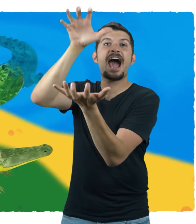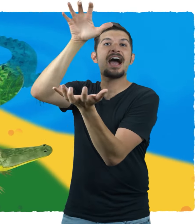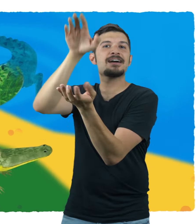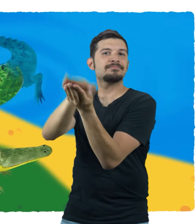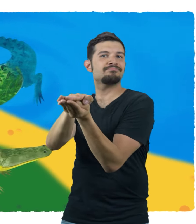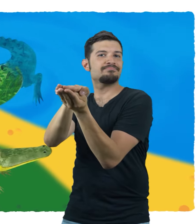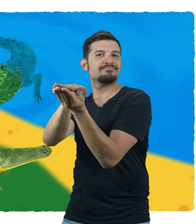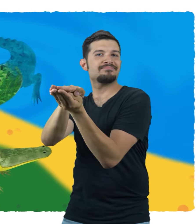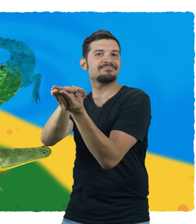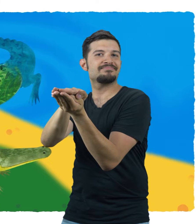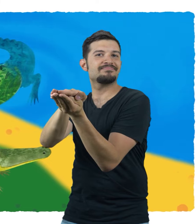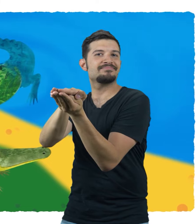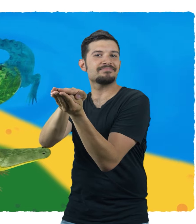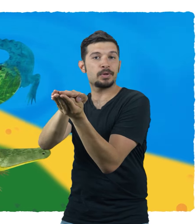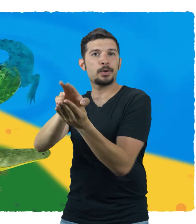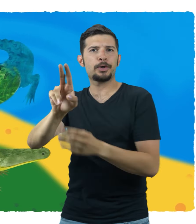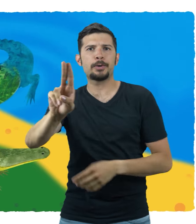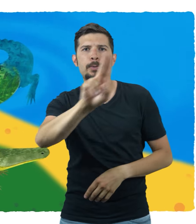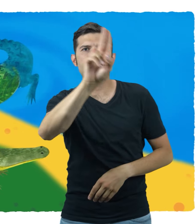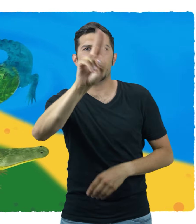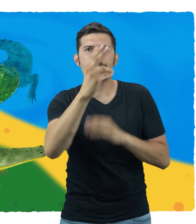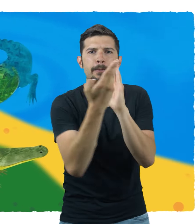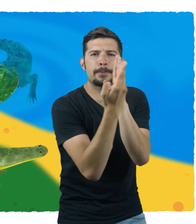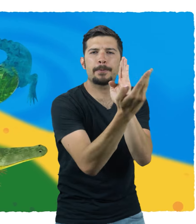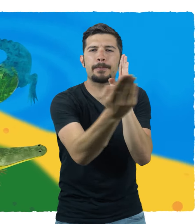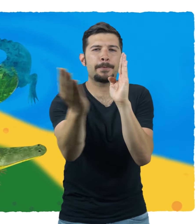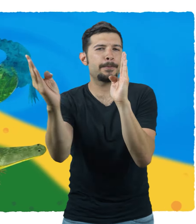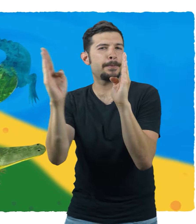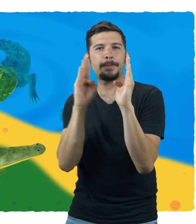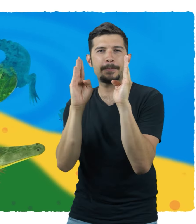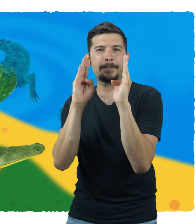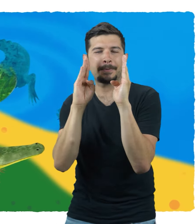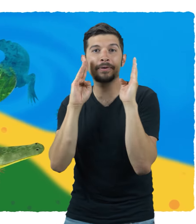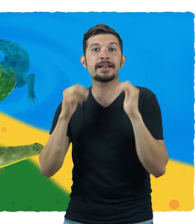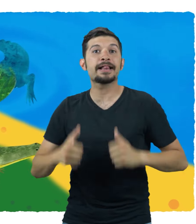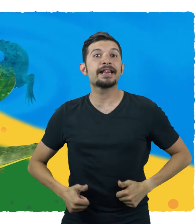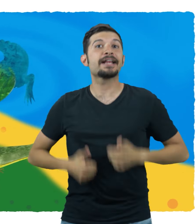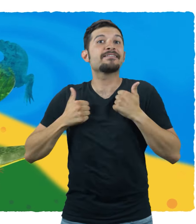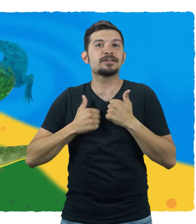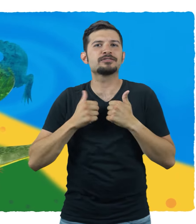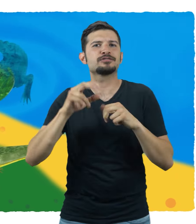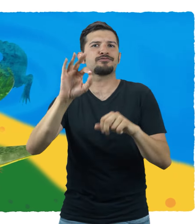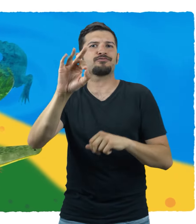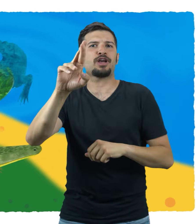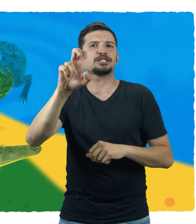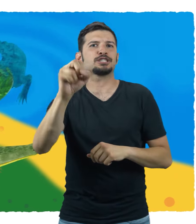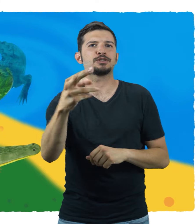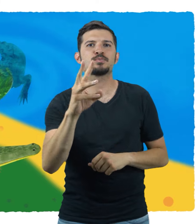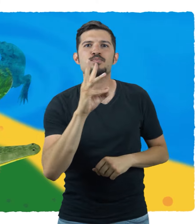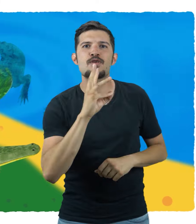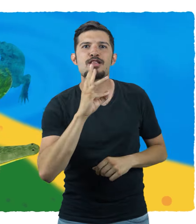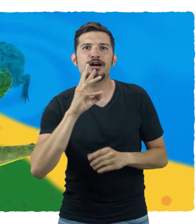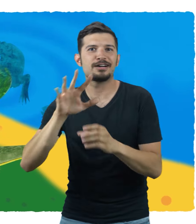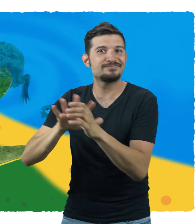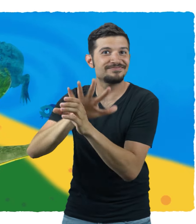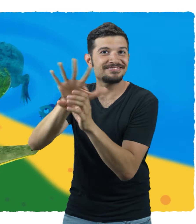snouts are U-shaped. Crocodile, crocodiles tend to live in salt water, while alligators like freshwater